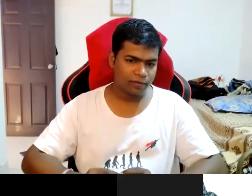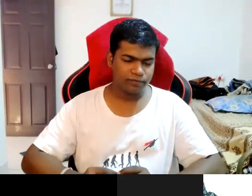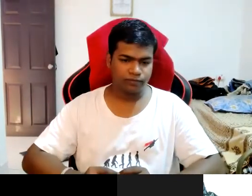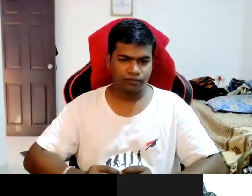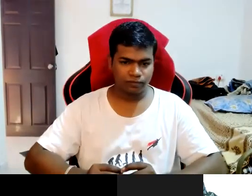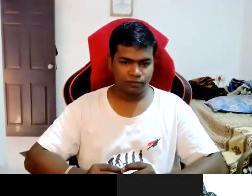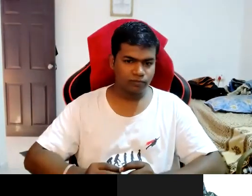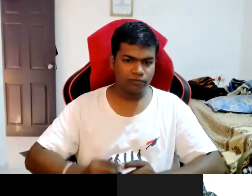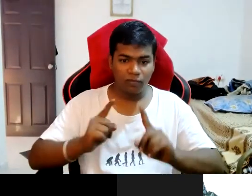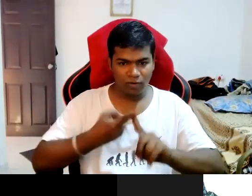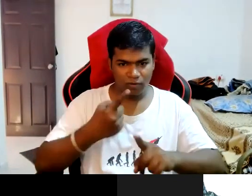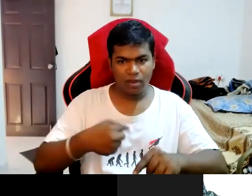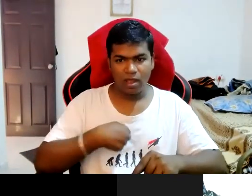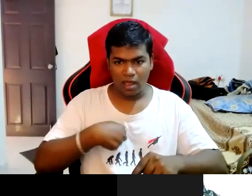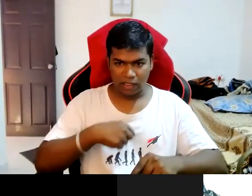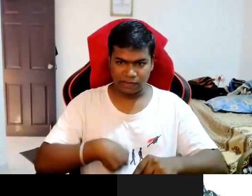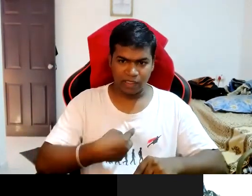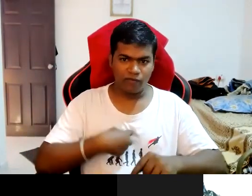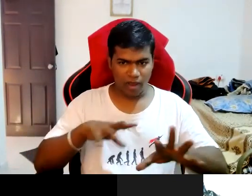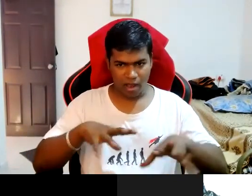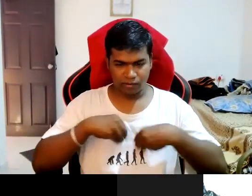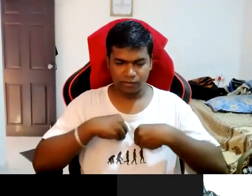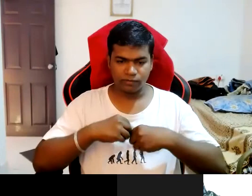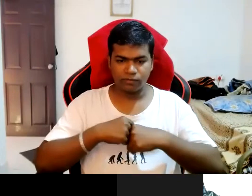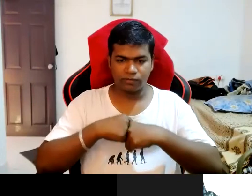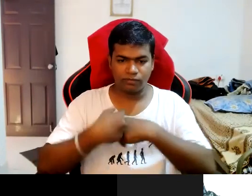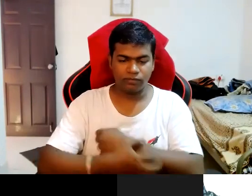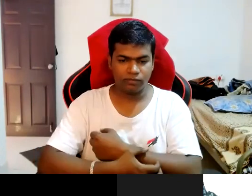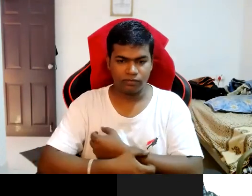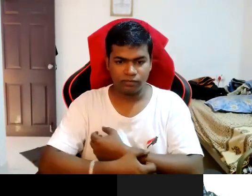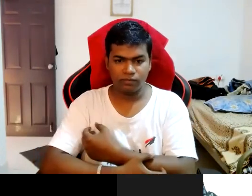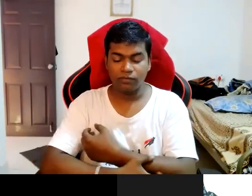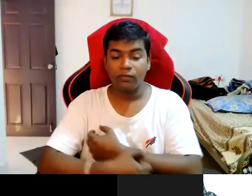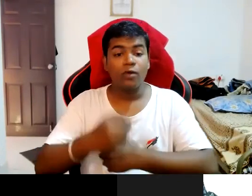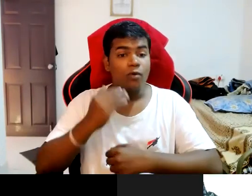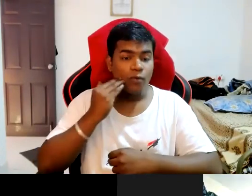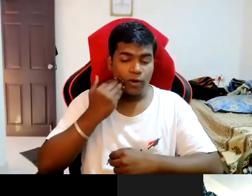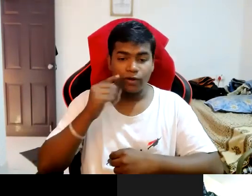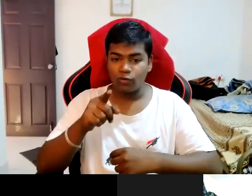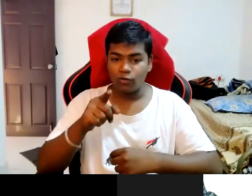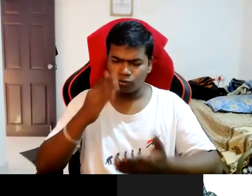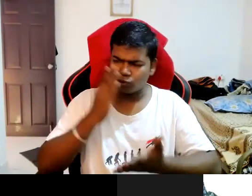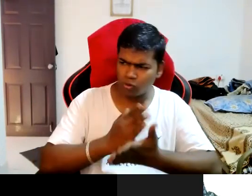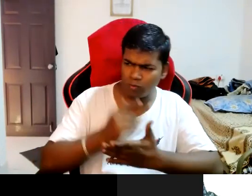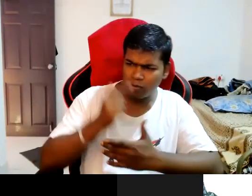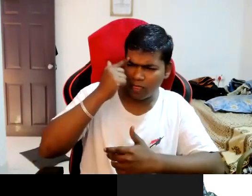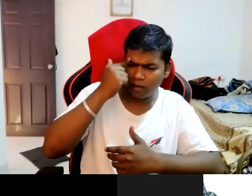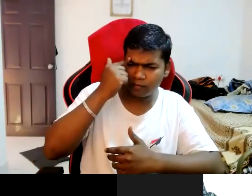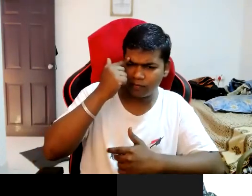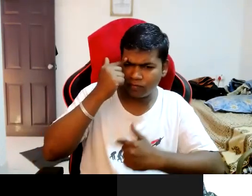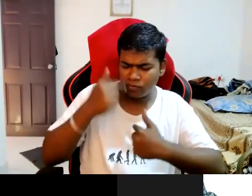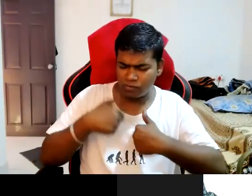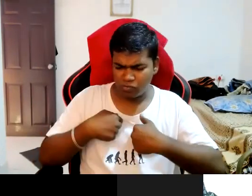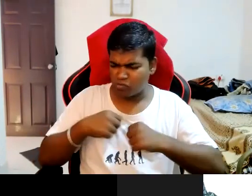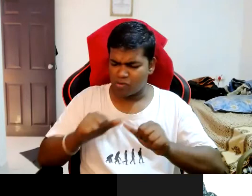first accept yourself so when you stop thinking what i what i